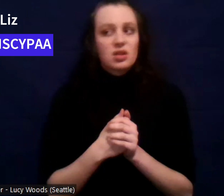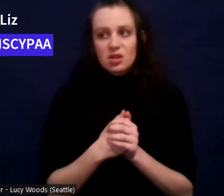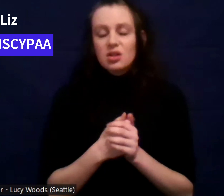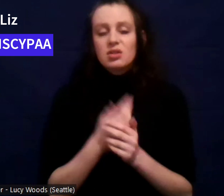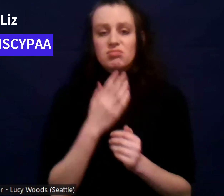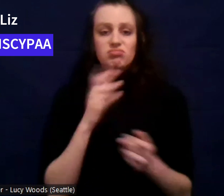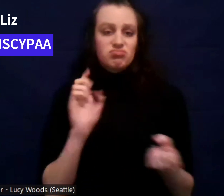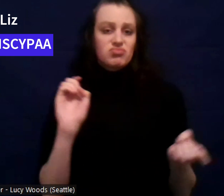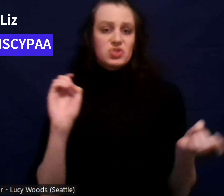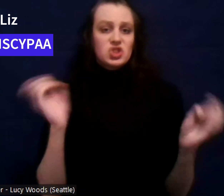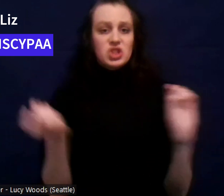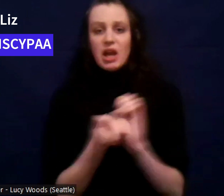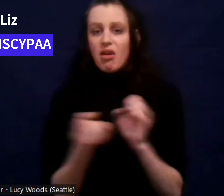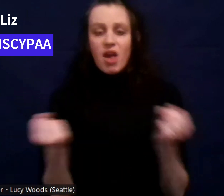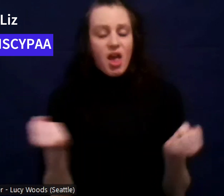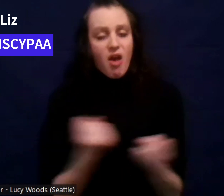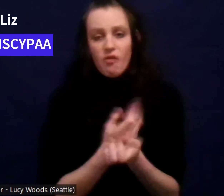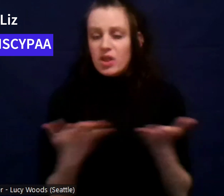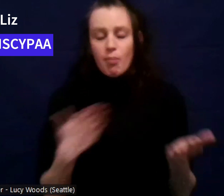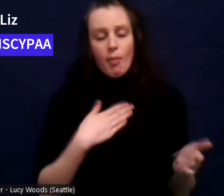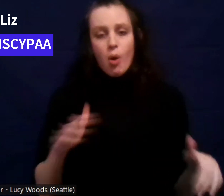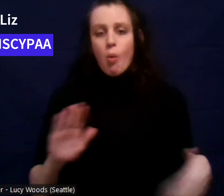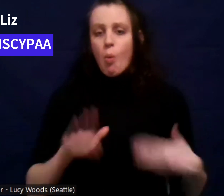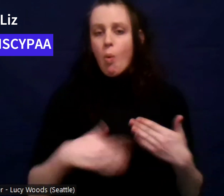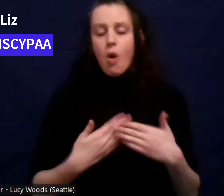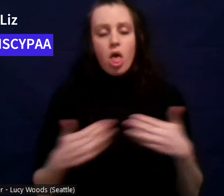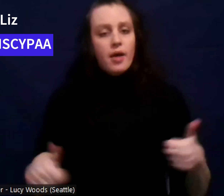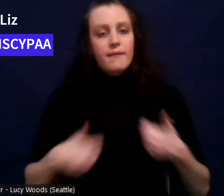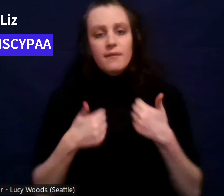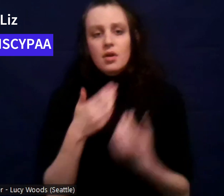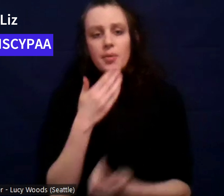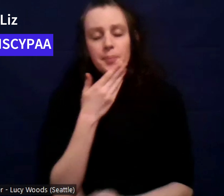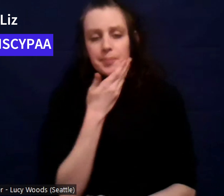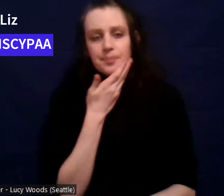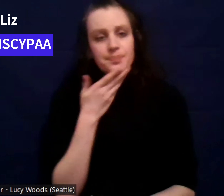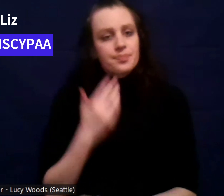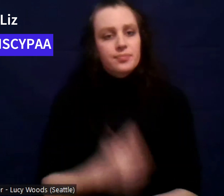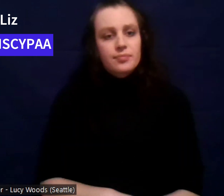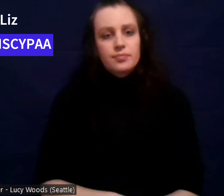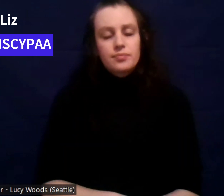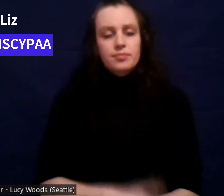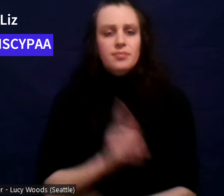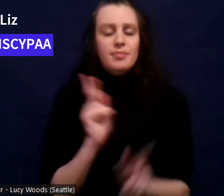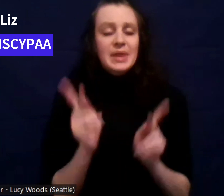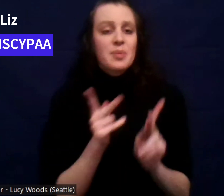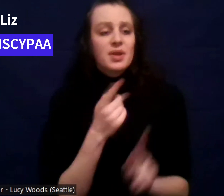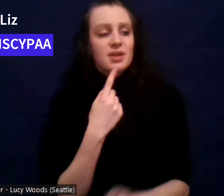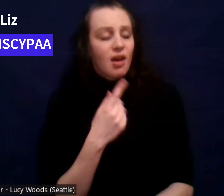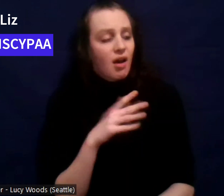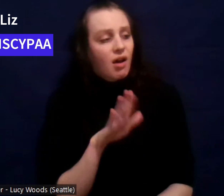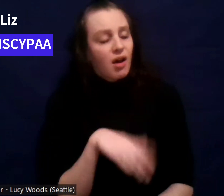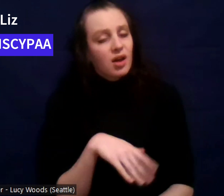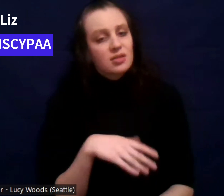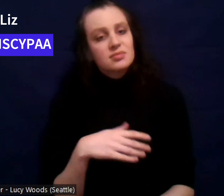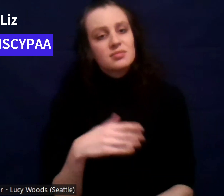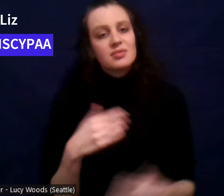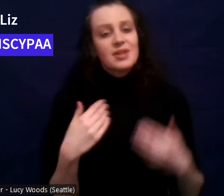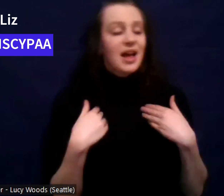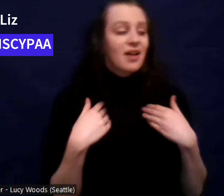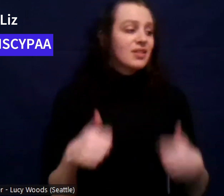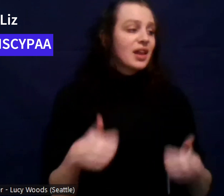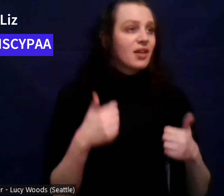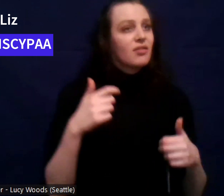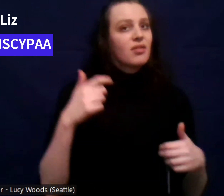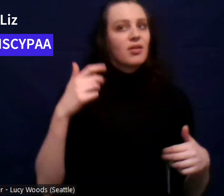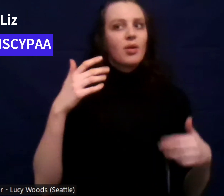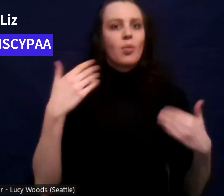changed all of that. Like, um, you know, and people say like, you have a life beyond your wildest dreams,